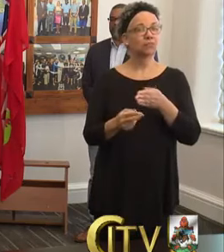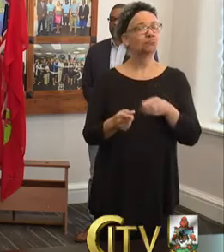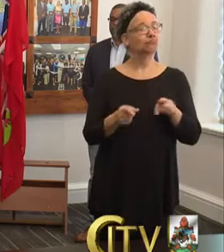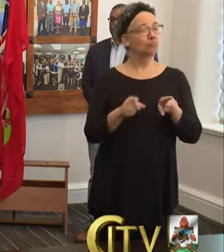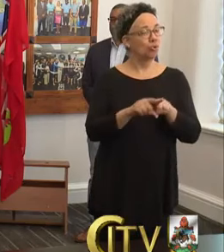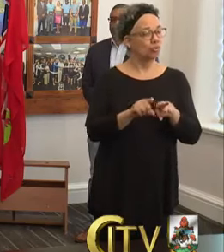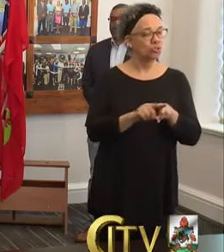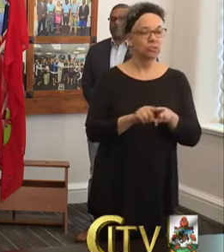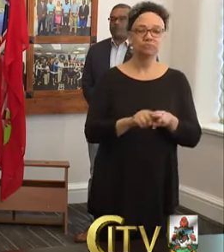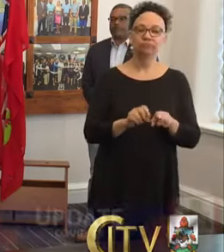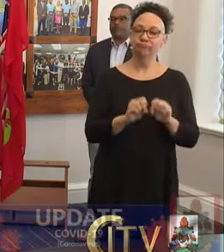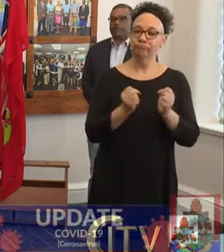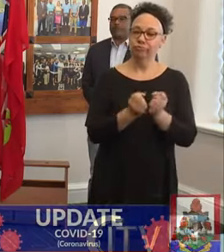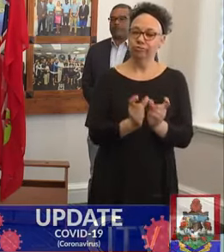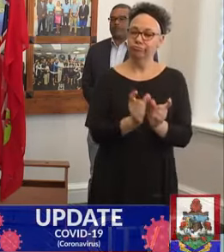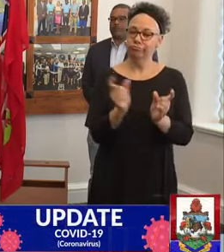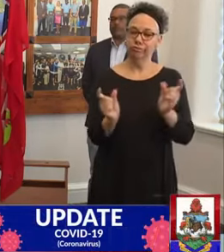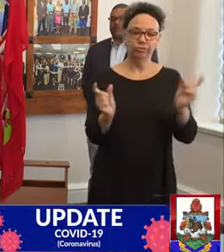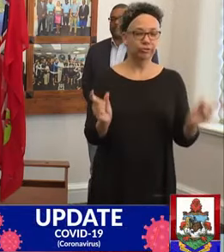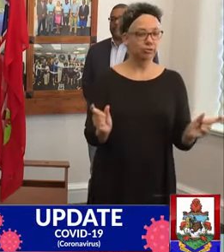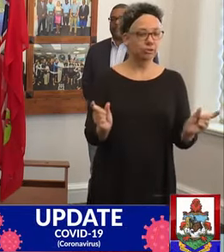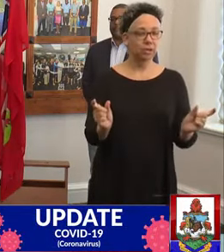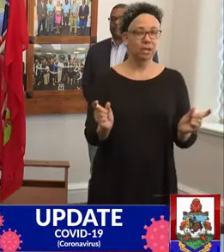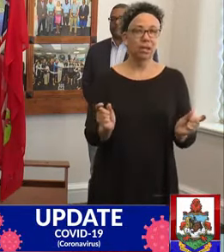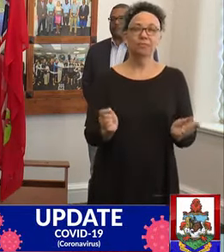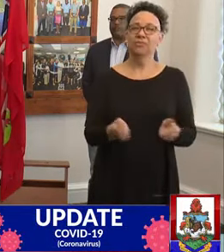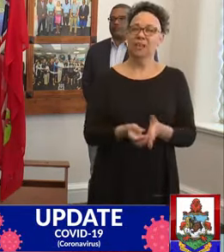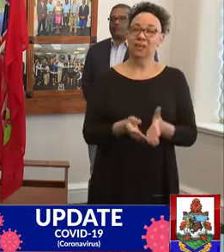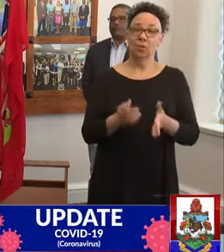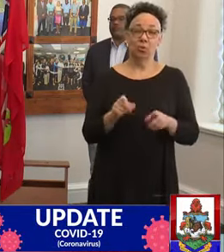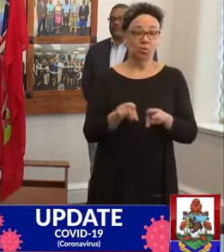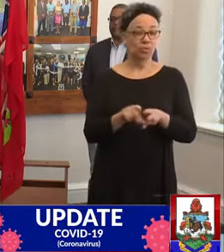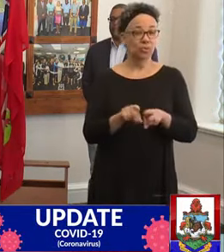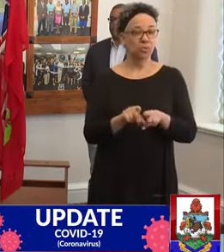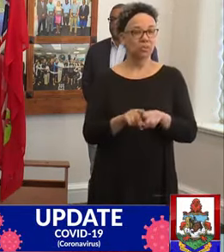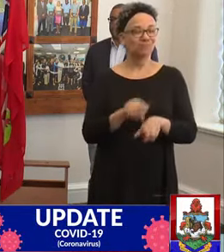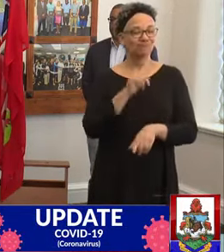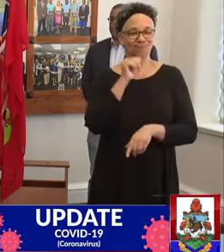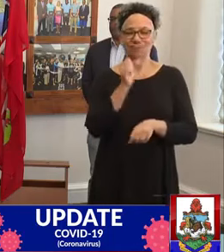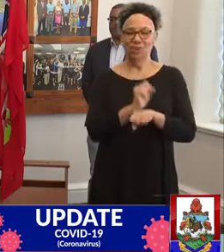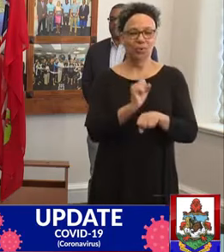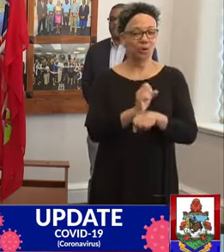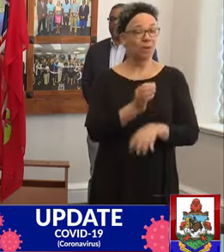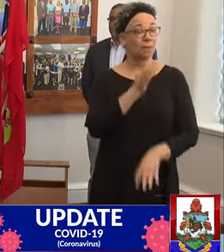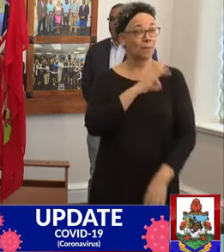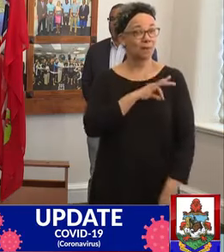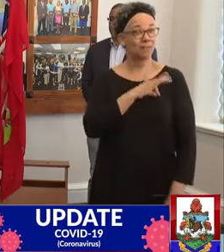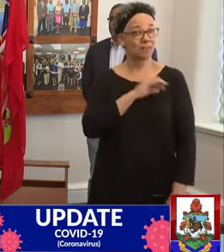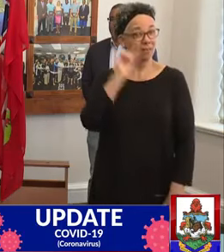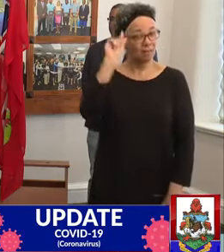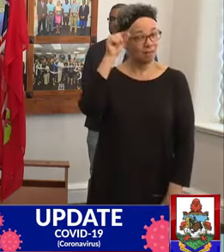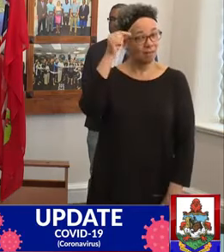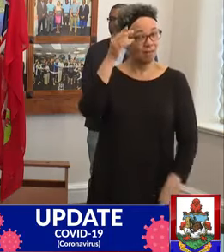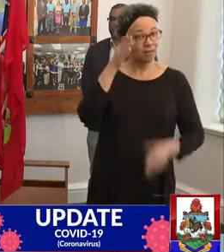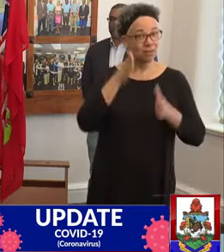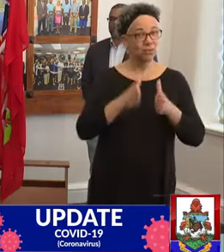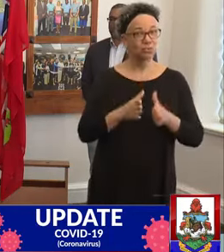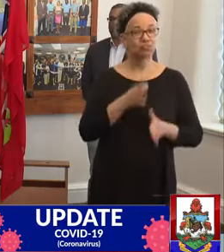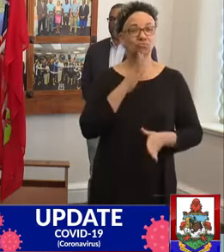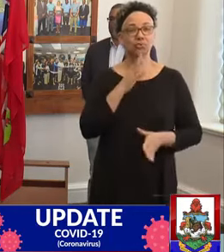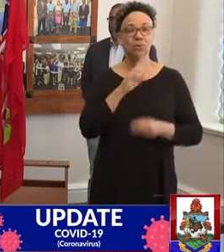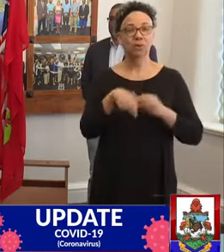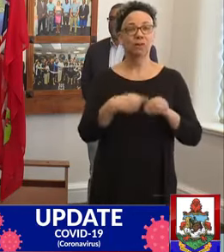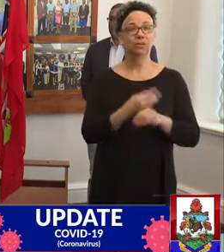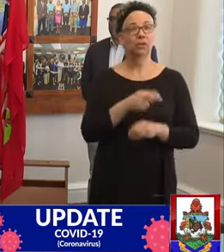measures which have been put in place, a small update on the unemployment benefit. The Governor will be giving an update on the UK